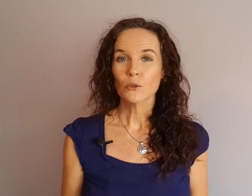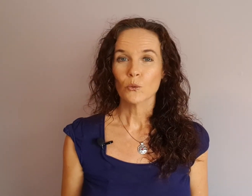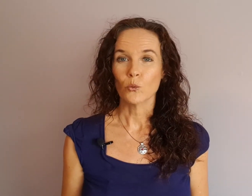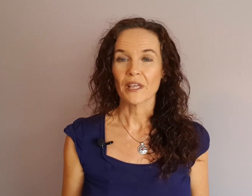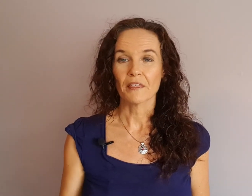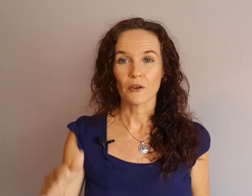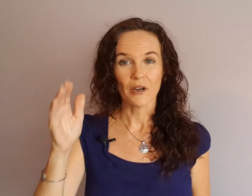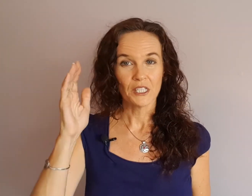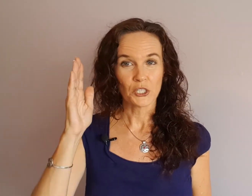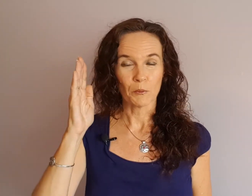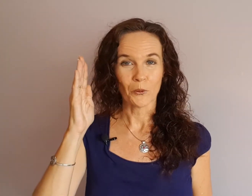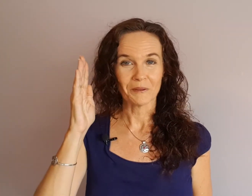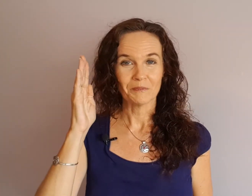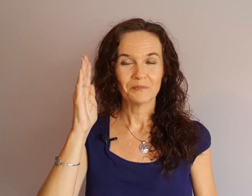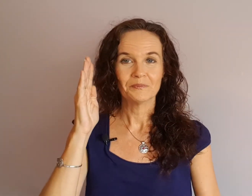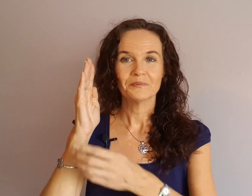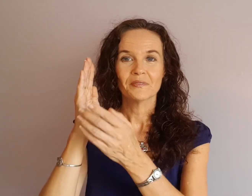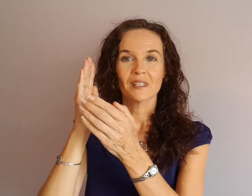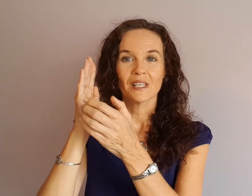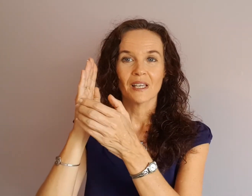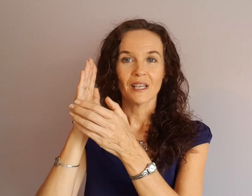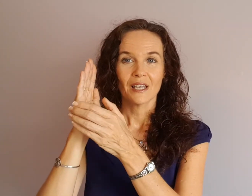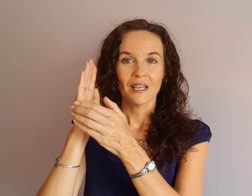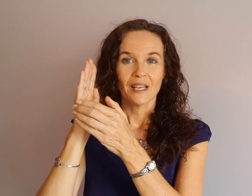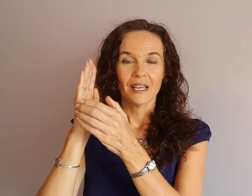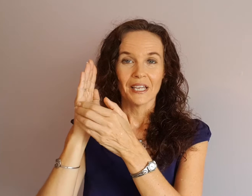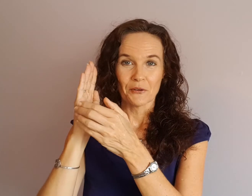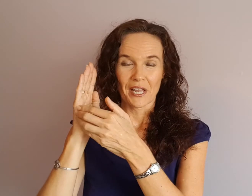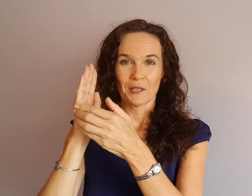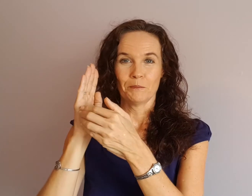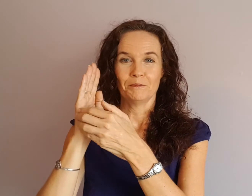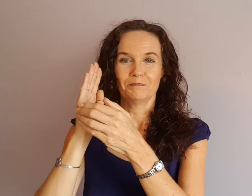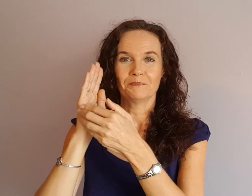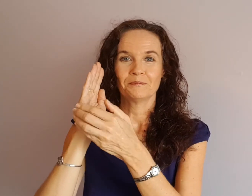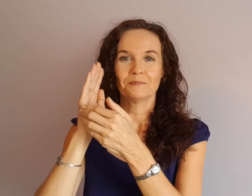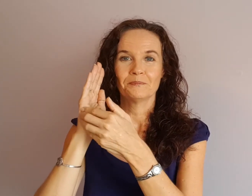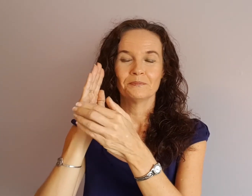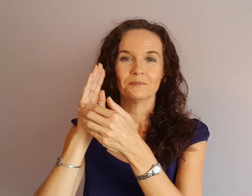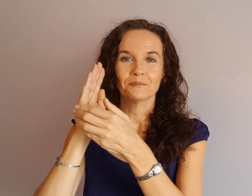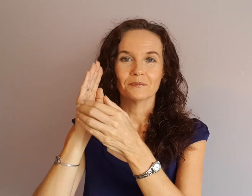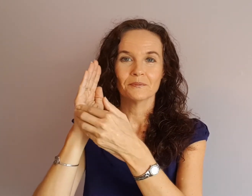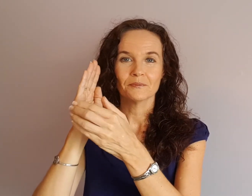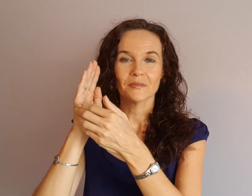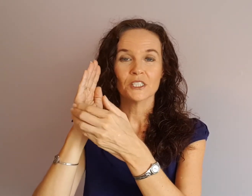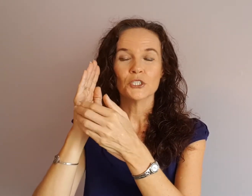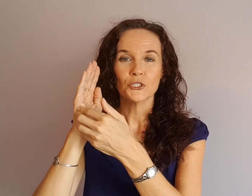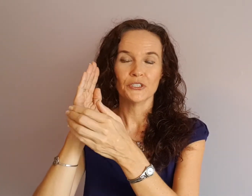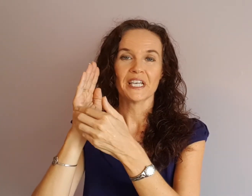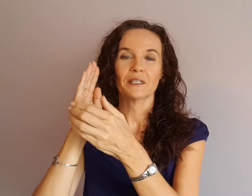with the karate chop point. Here I am. It's a new day.